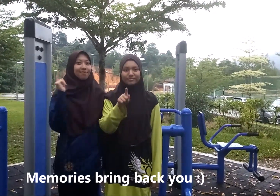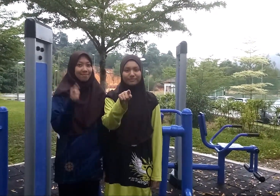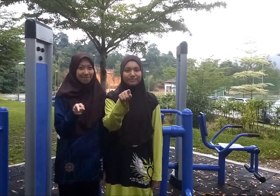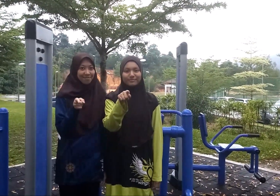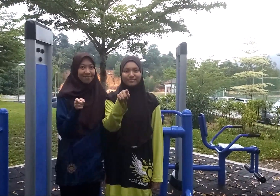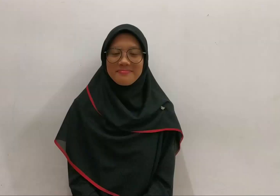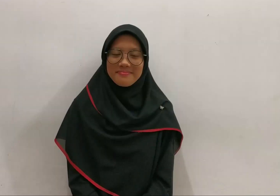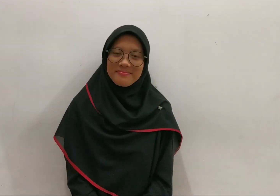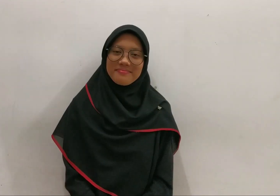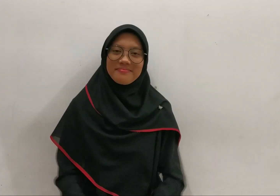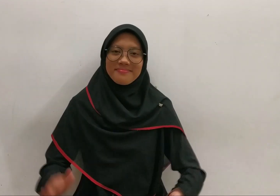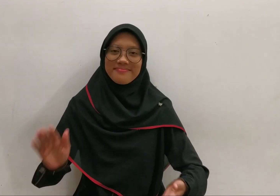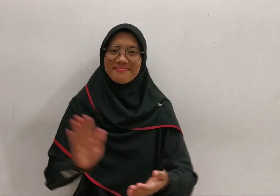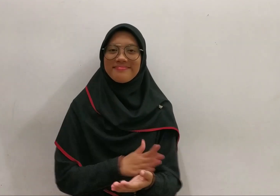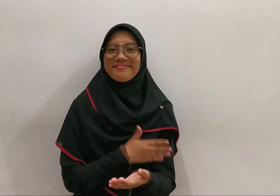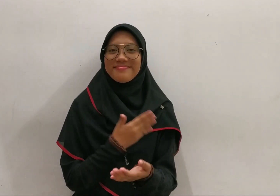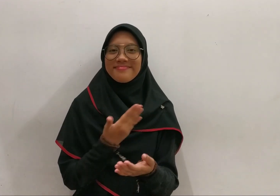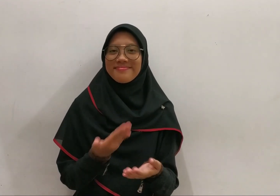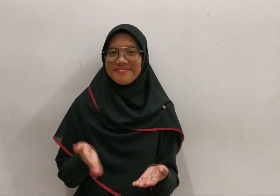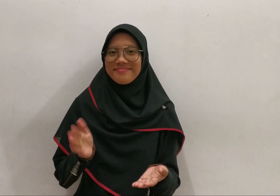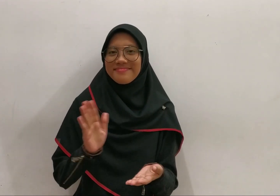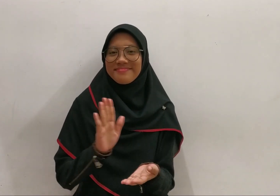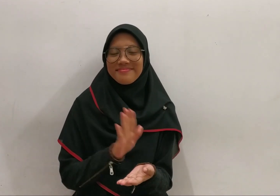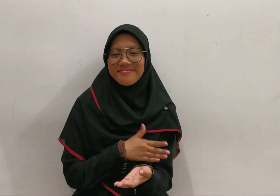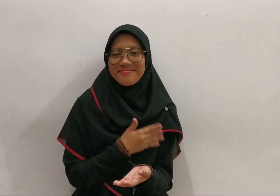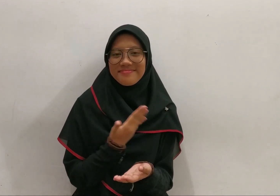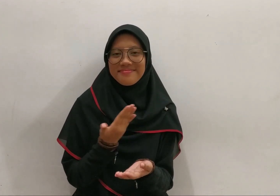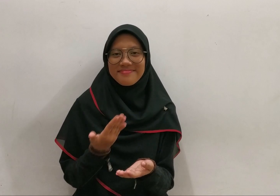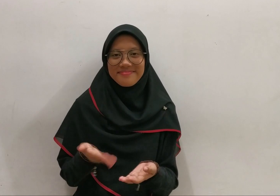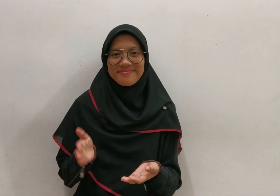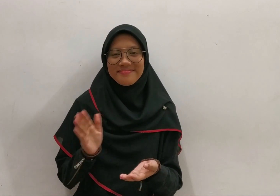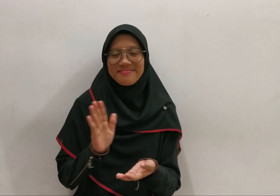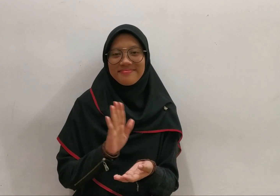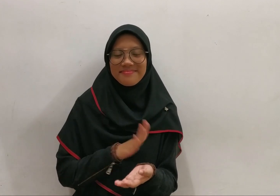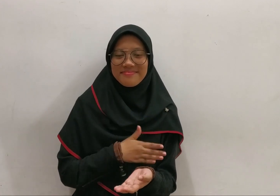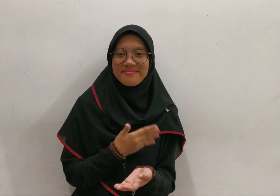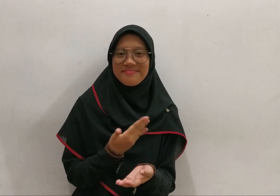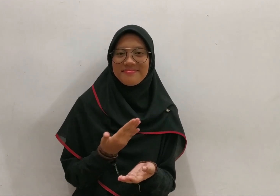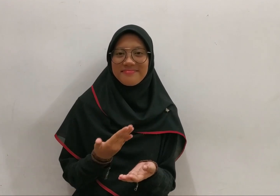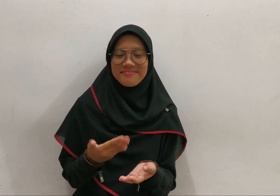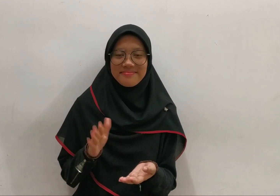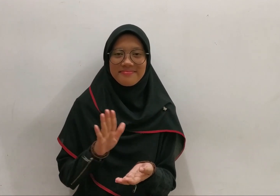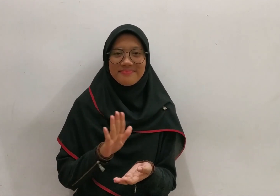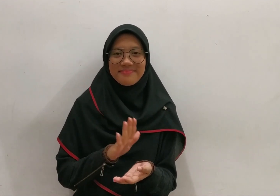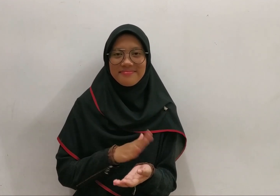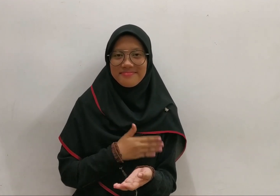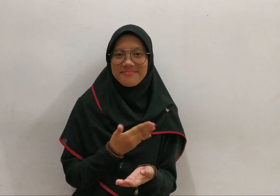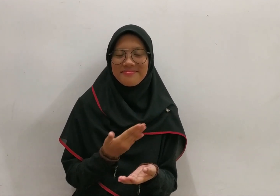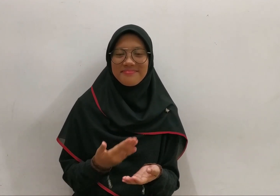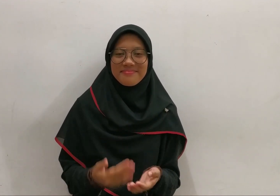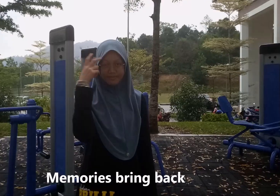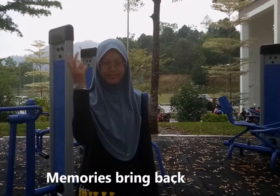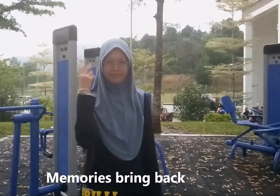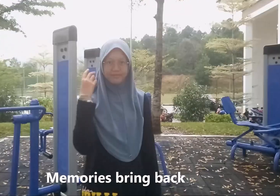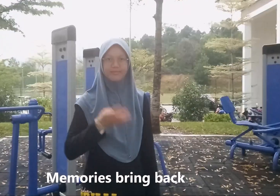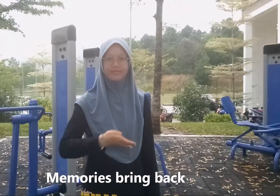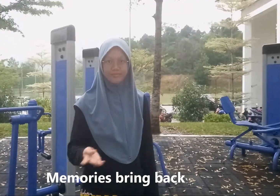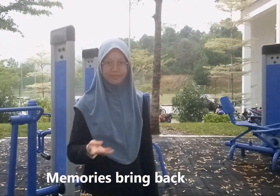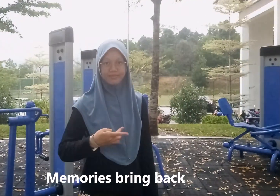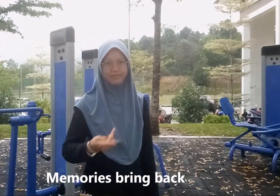-do-do-do-do-do-do-do-do-do-do-do-do-do-do-do-do-do-do-do-do-do